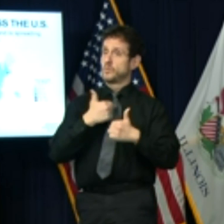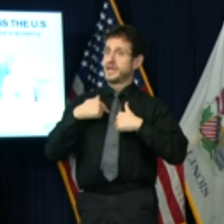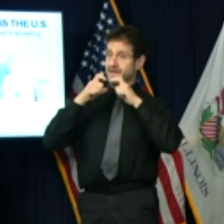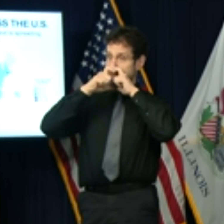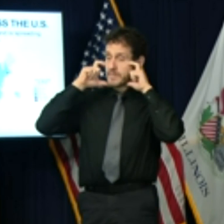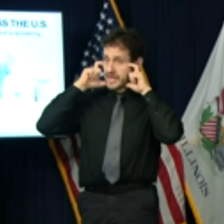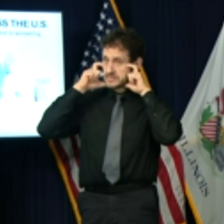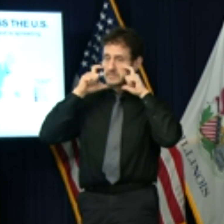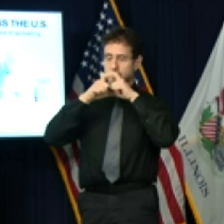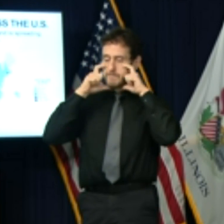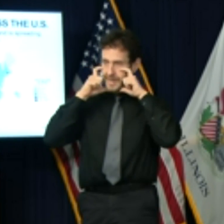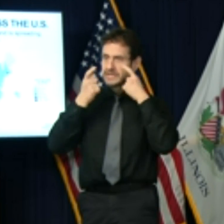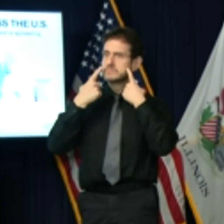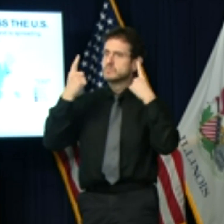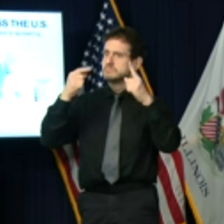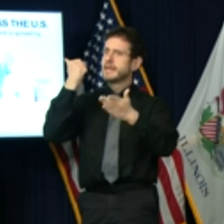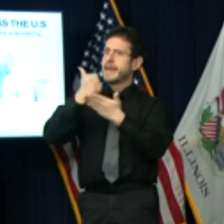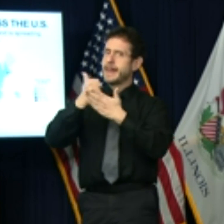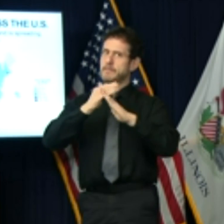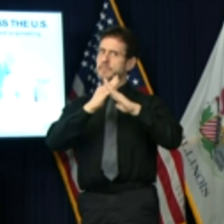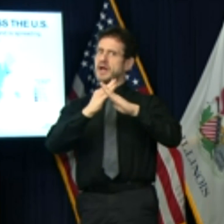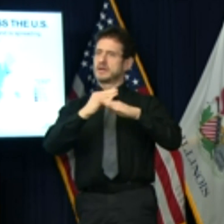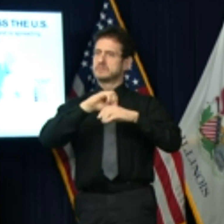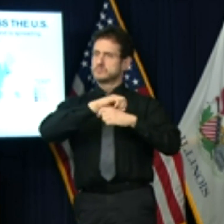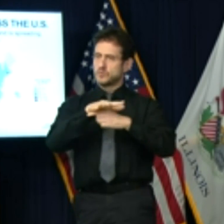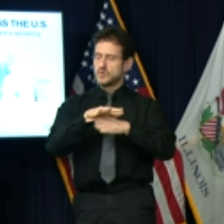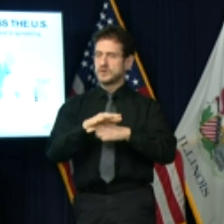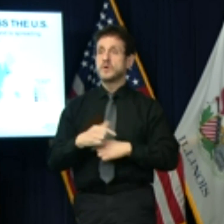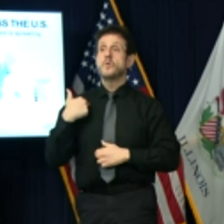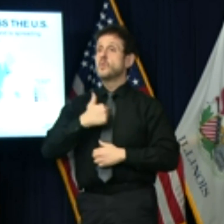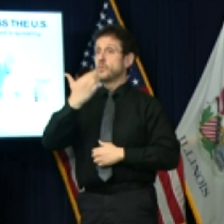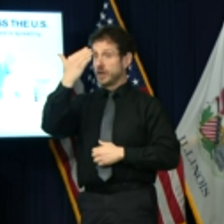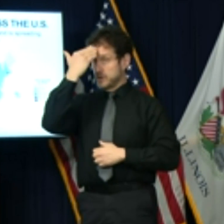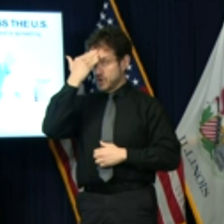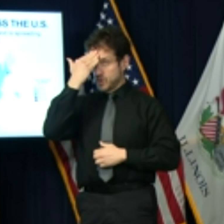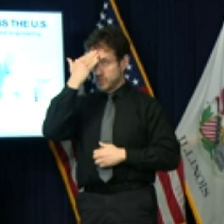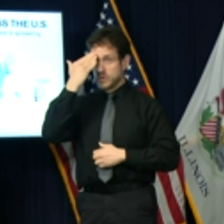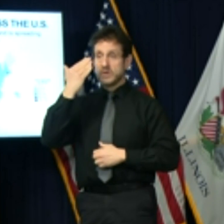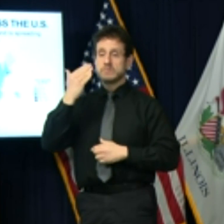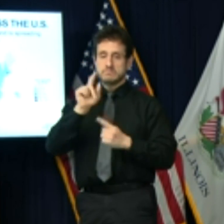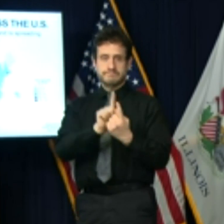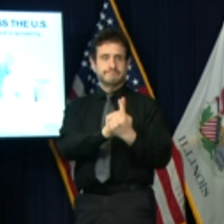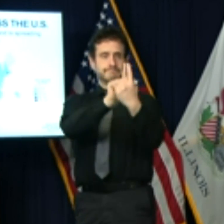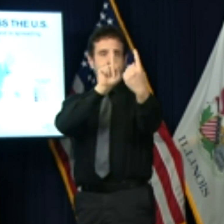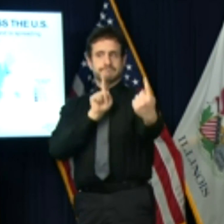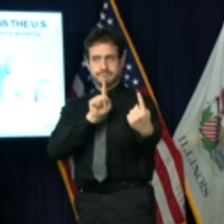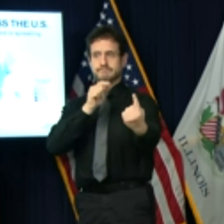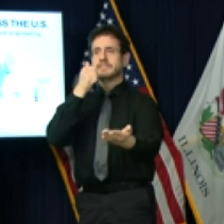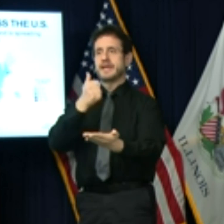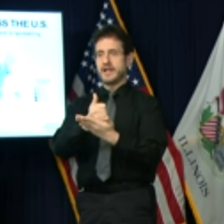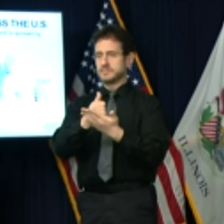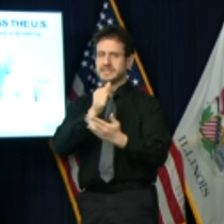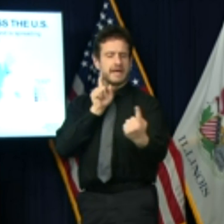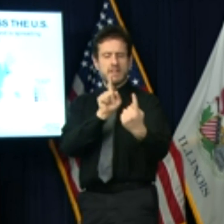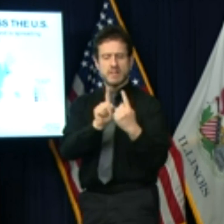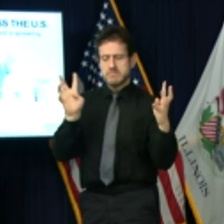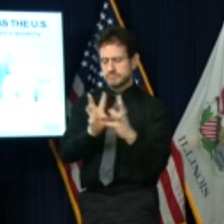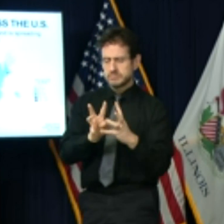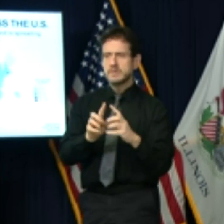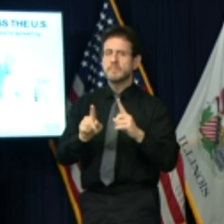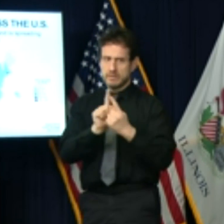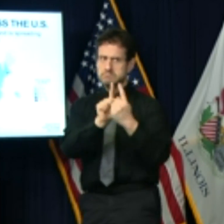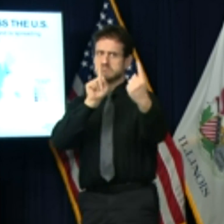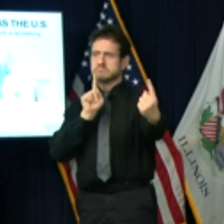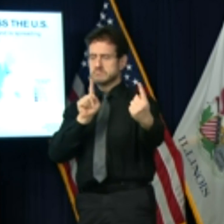work. We know that keeping six feet of distance helps. We know gathering in our home with people who aren't